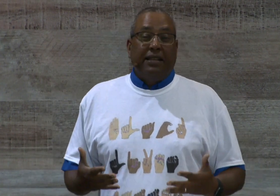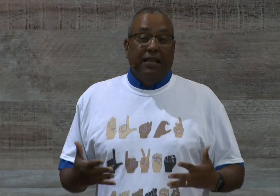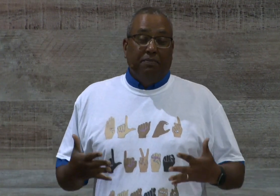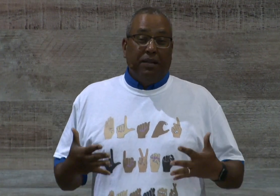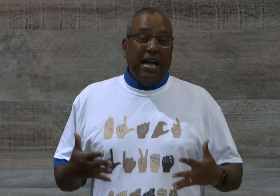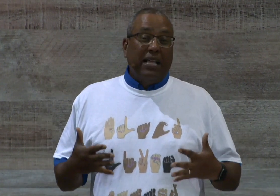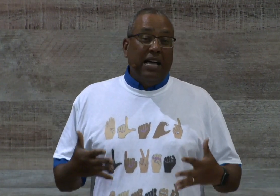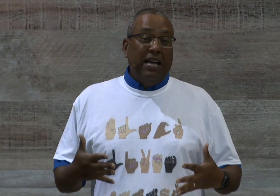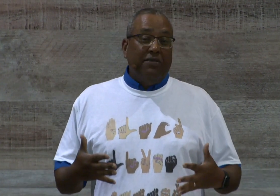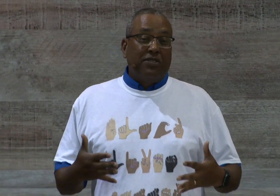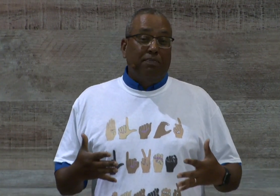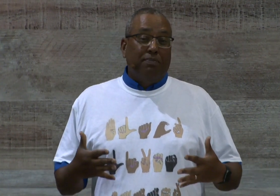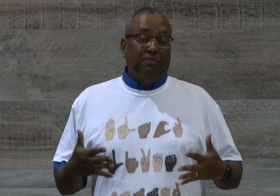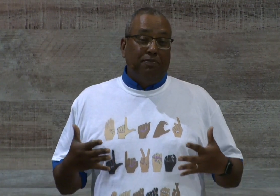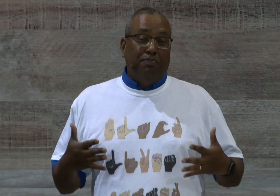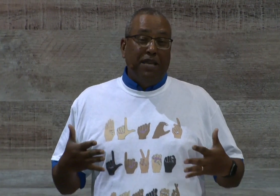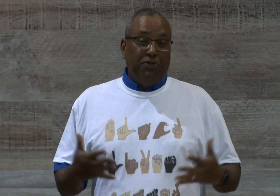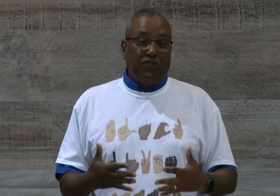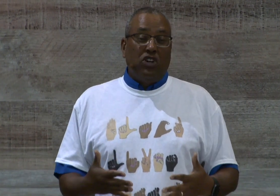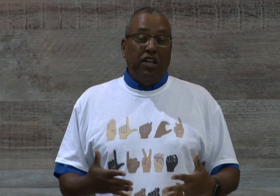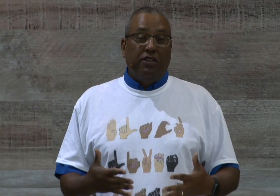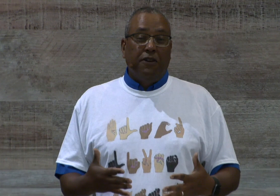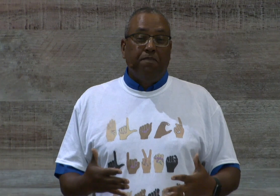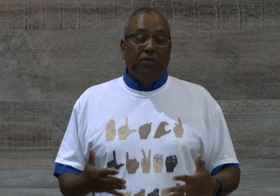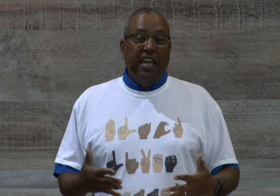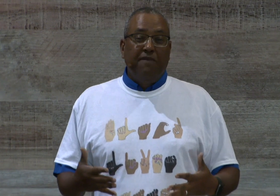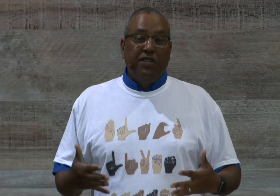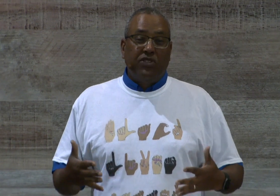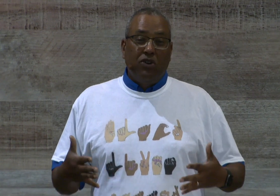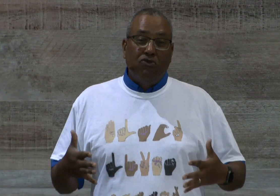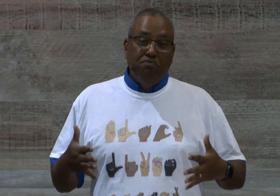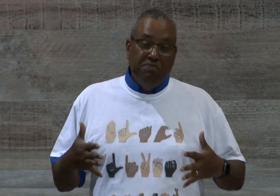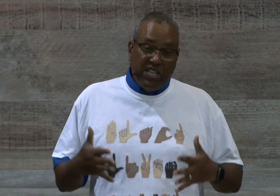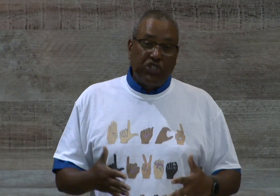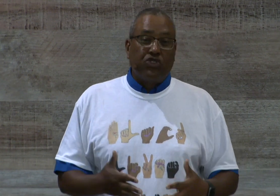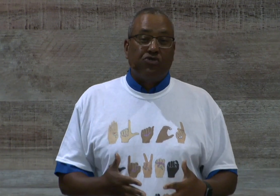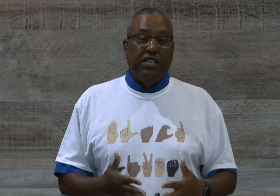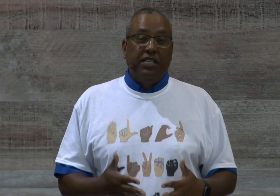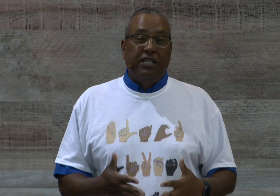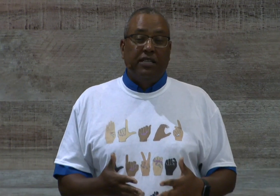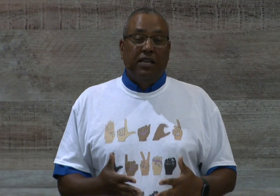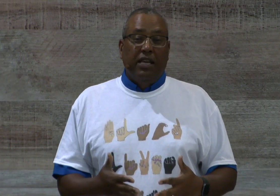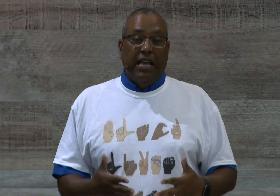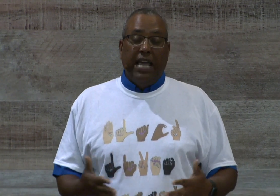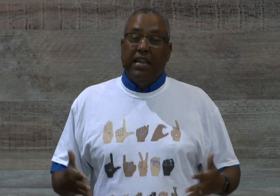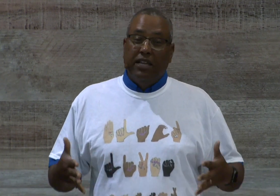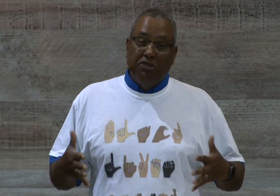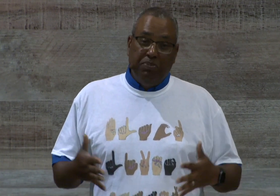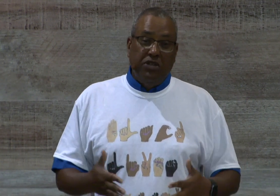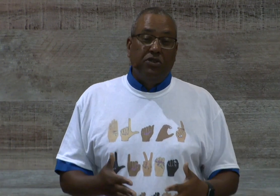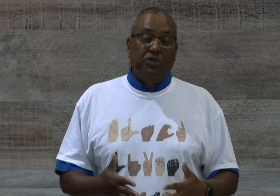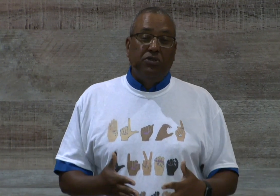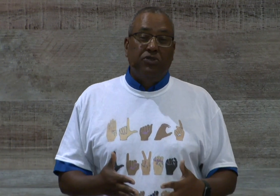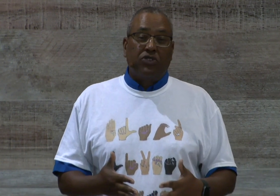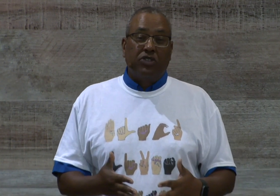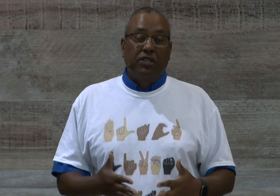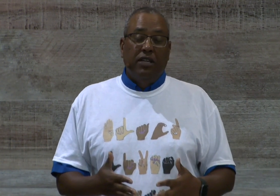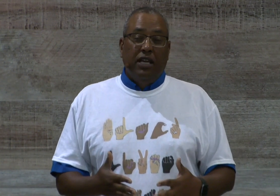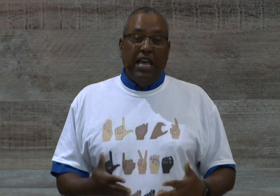Black Lives, people of color, have been so mistreated and abused and